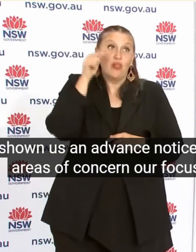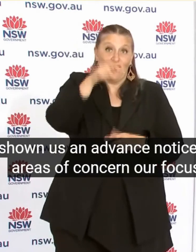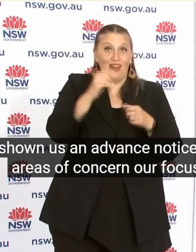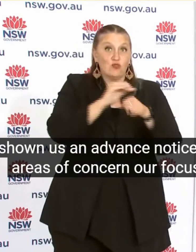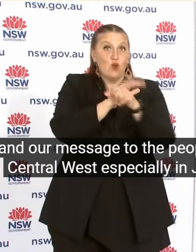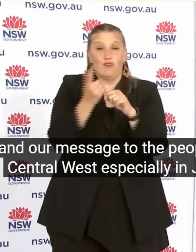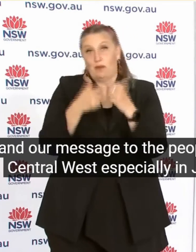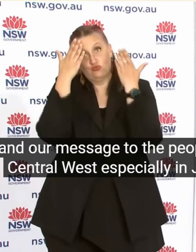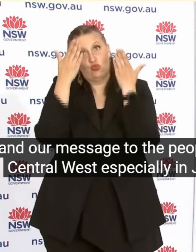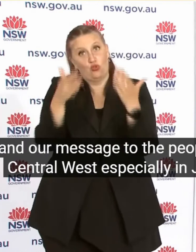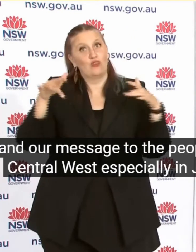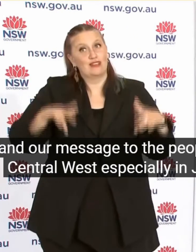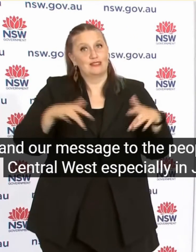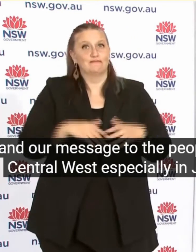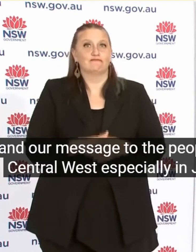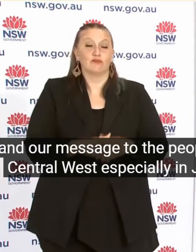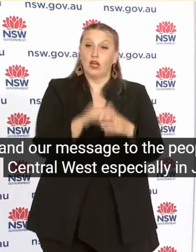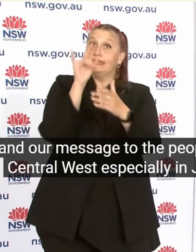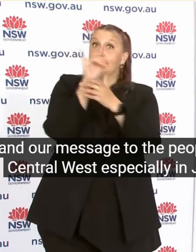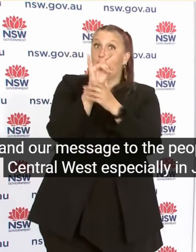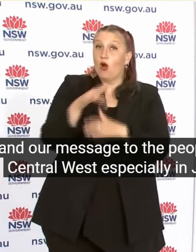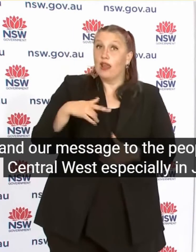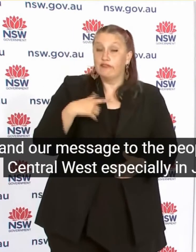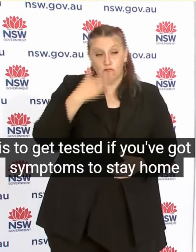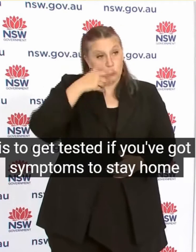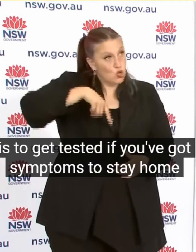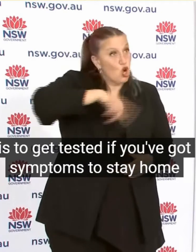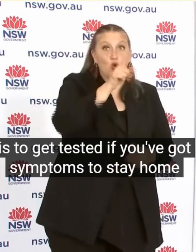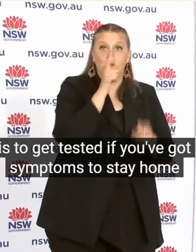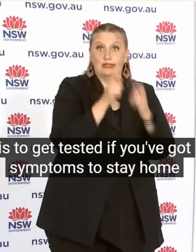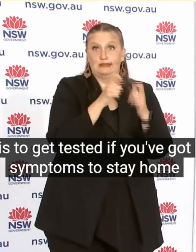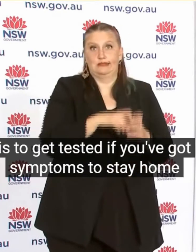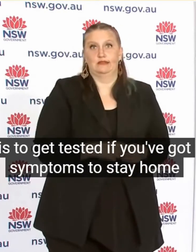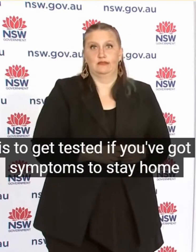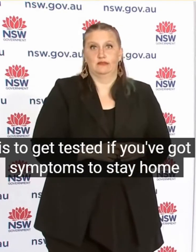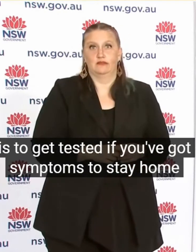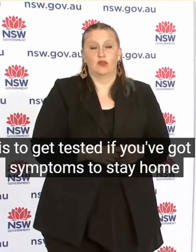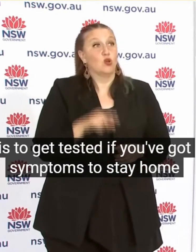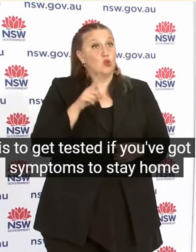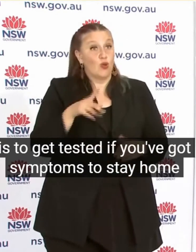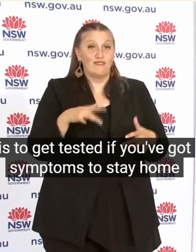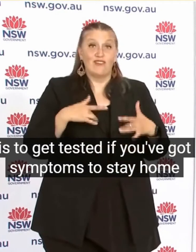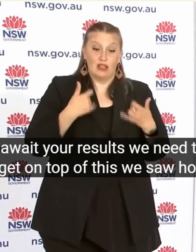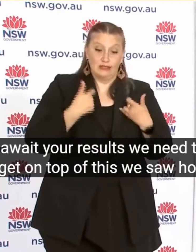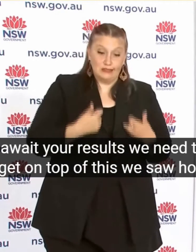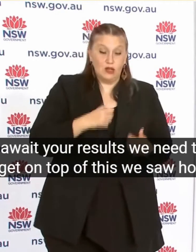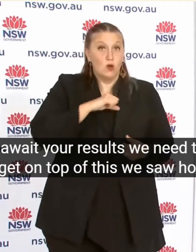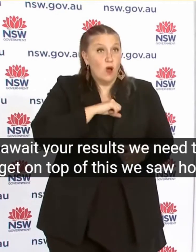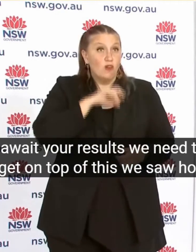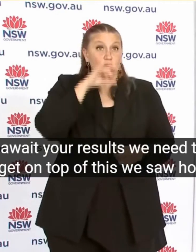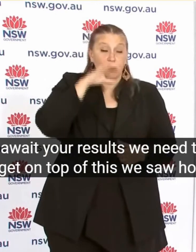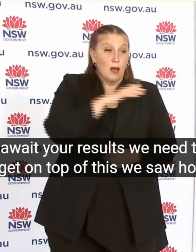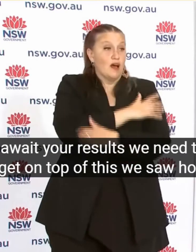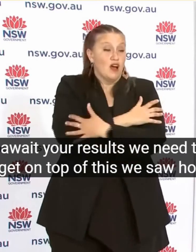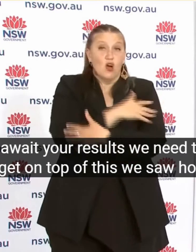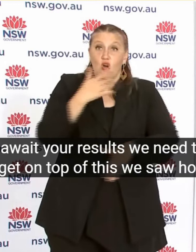Central West Especially In Dubbo Is To Get Tested If You Have Symptoms To Stay Home Awake Your Results We Need To Get On Top Of This